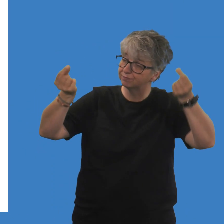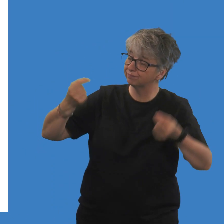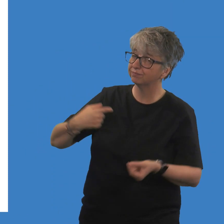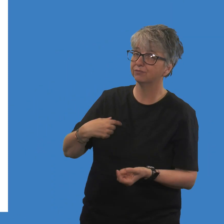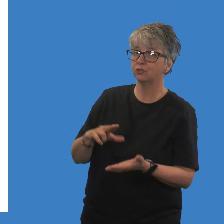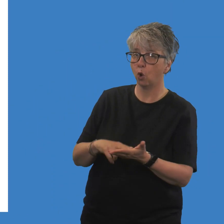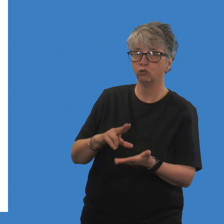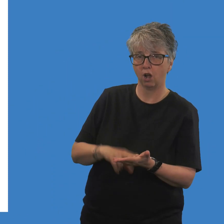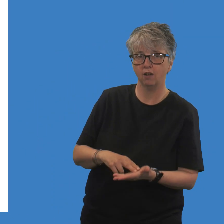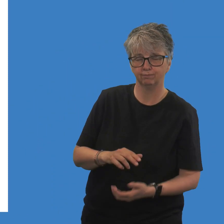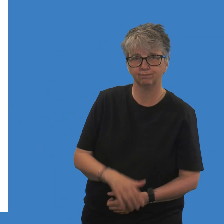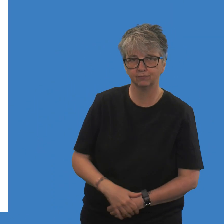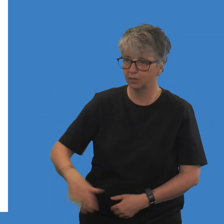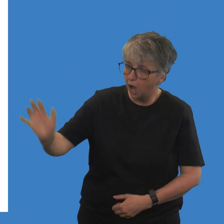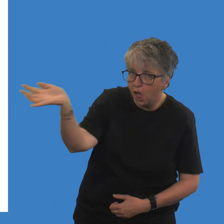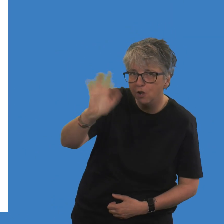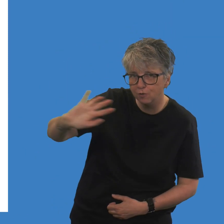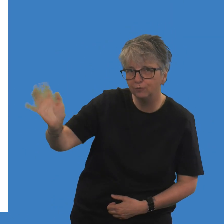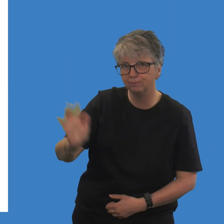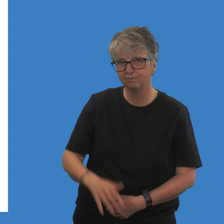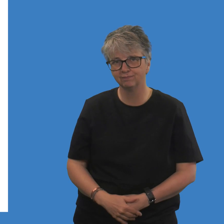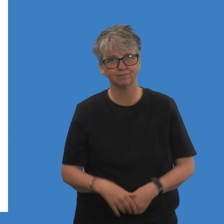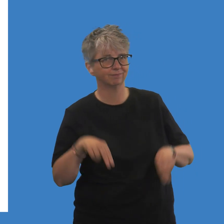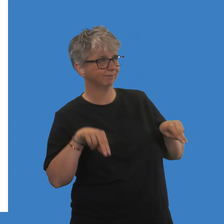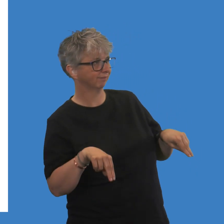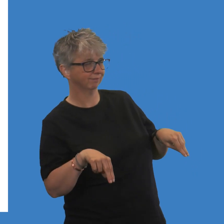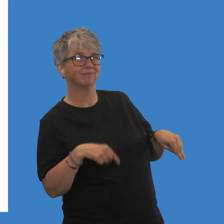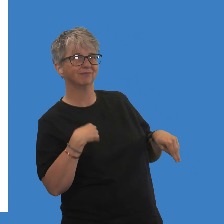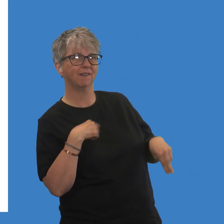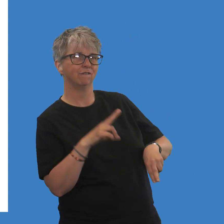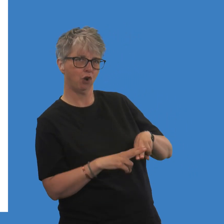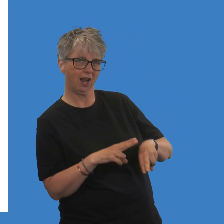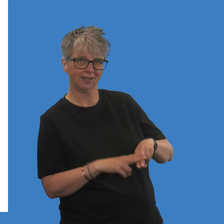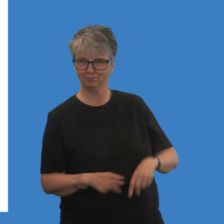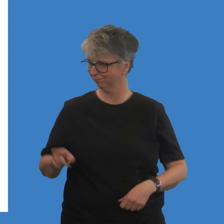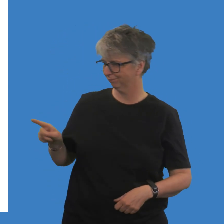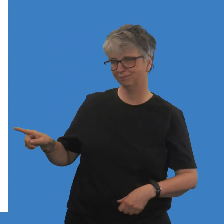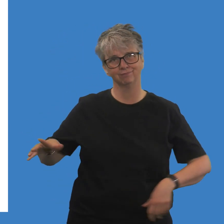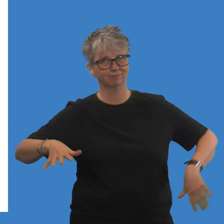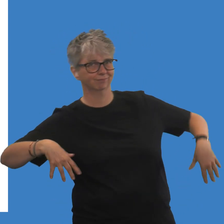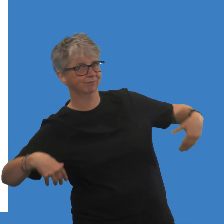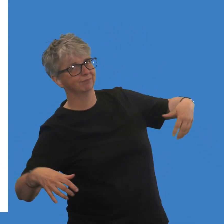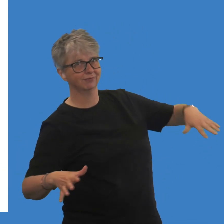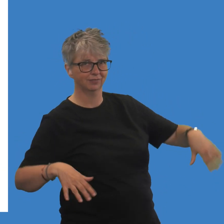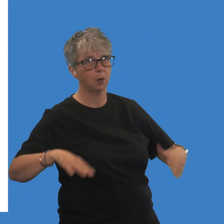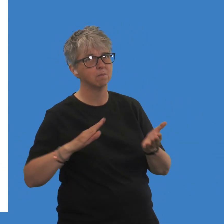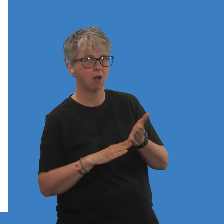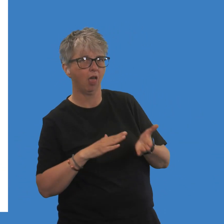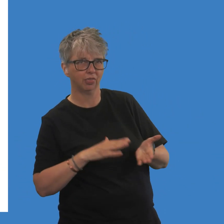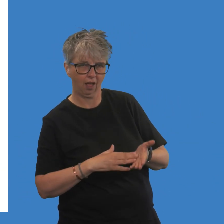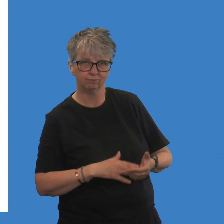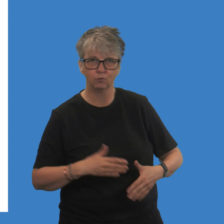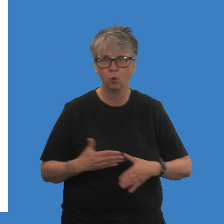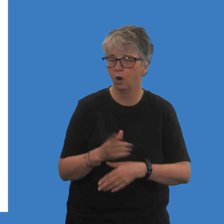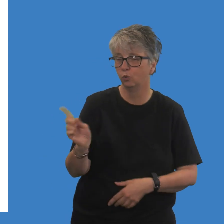nice to meet you. Hello, I'm Frankie and this is Martha. We're from the fire service. I live